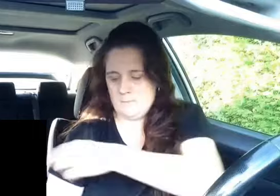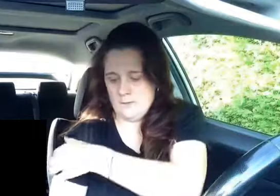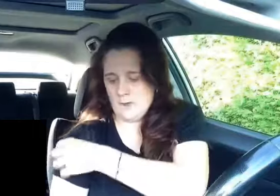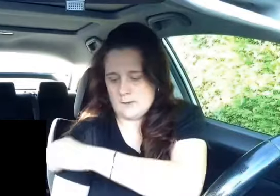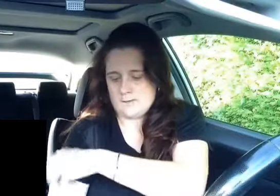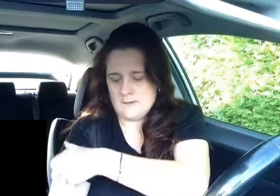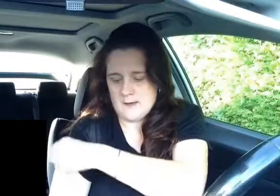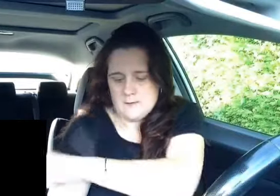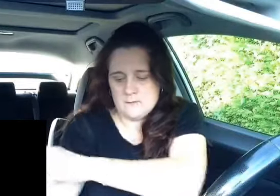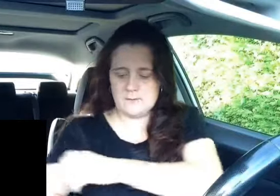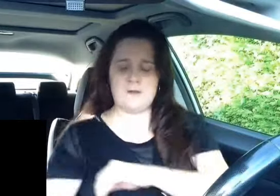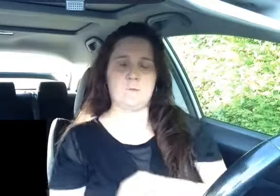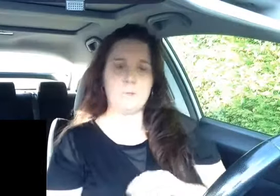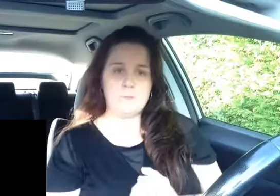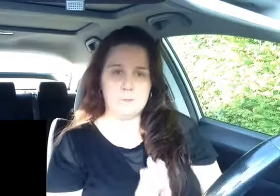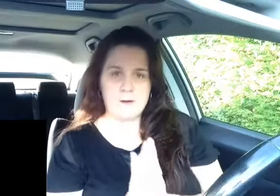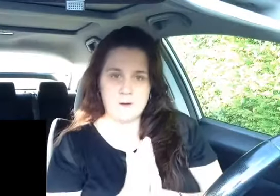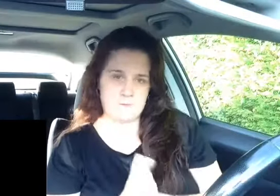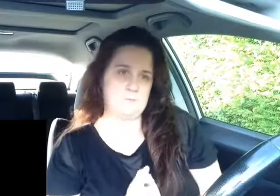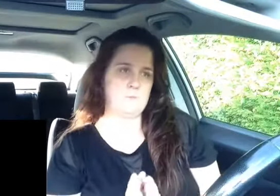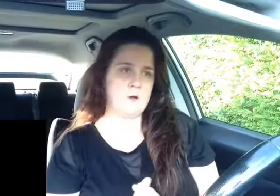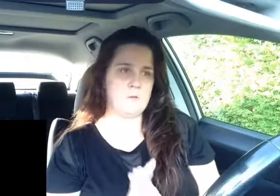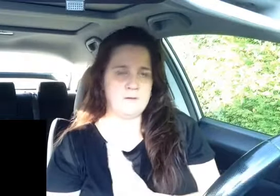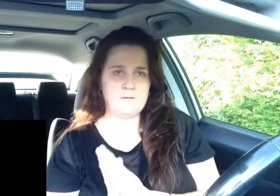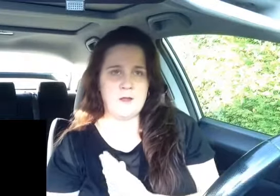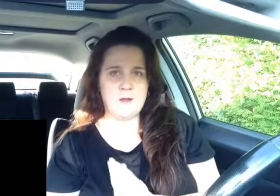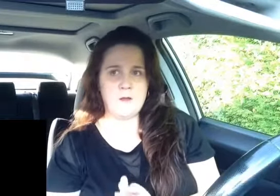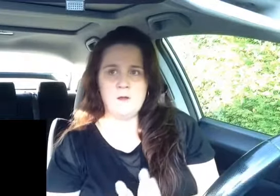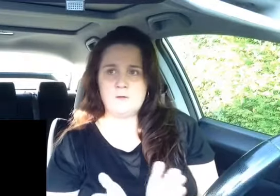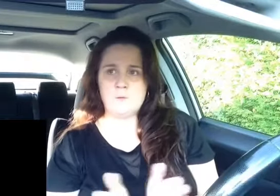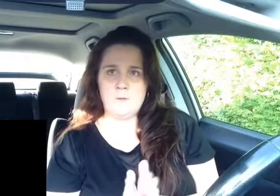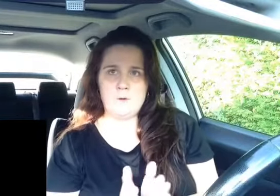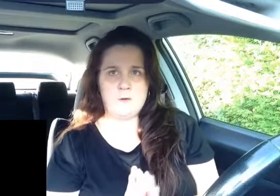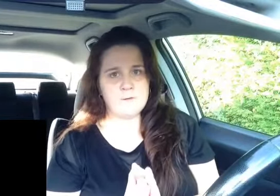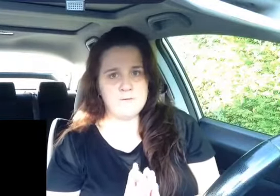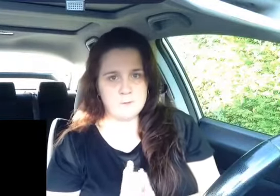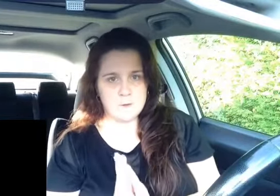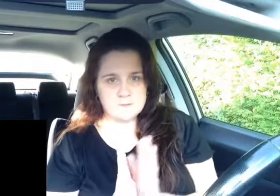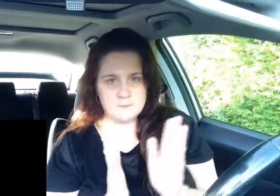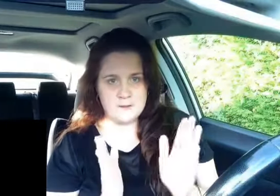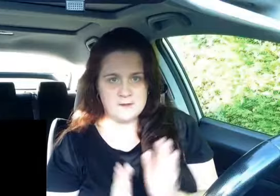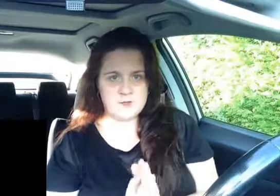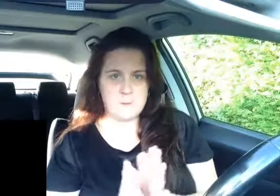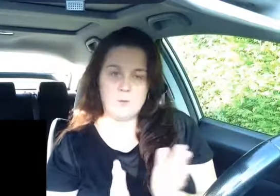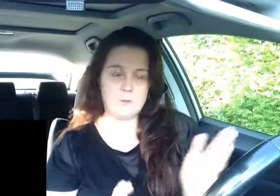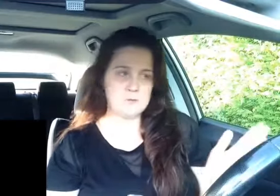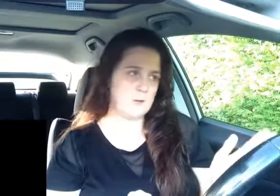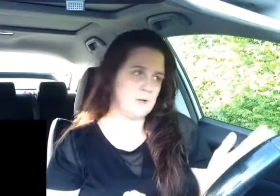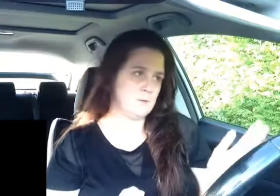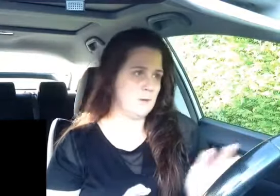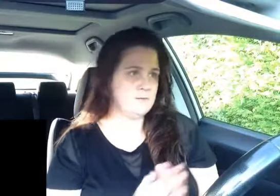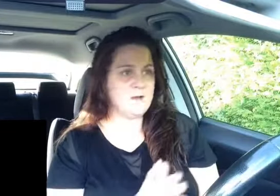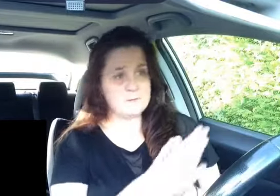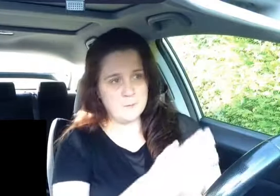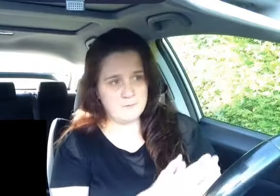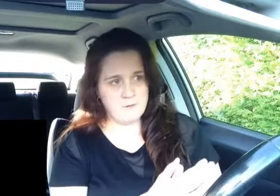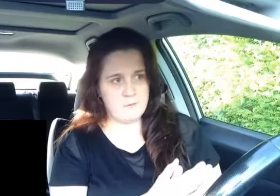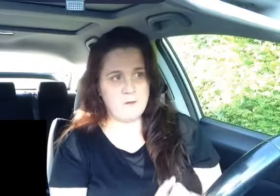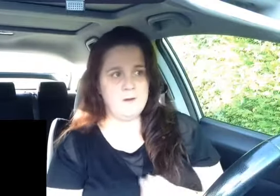like i say that that's probably why i always say it it's probably one of my favorite ones but each time i watch one i always say that's my favorite one